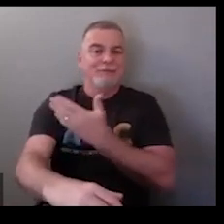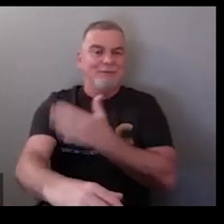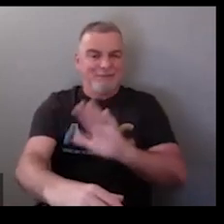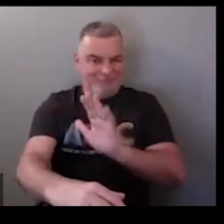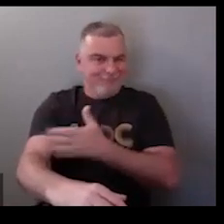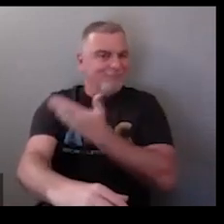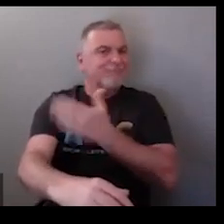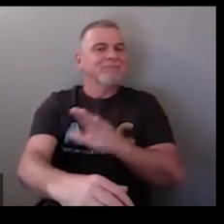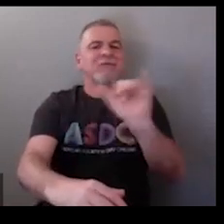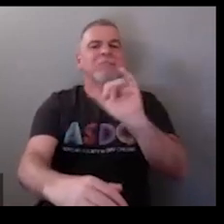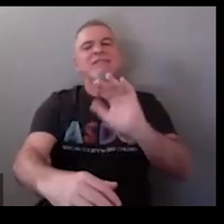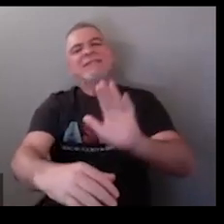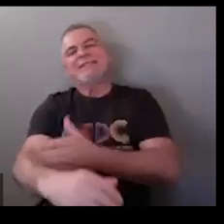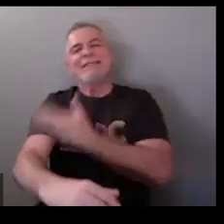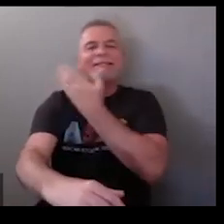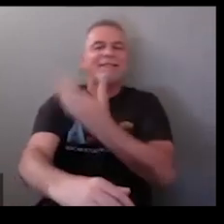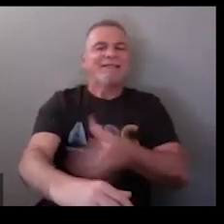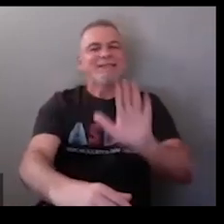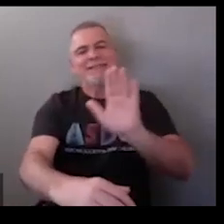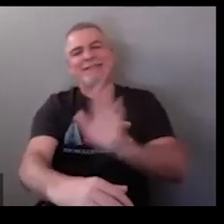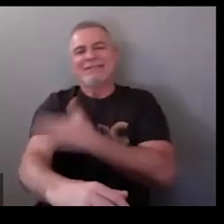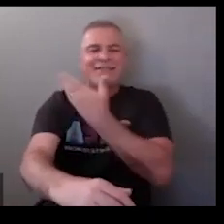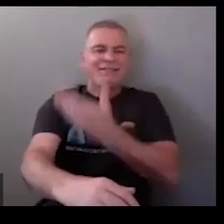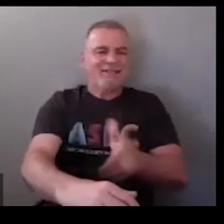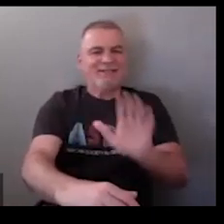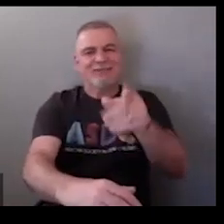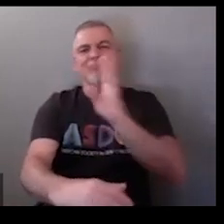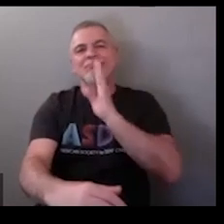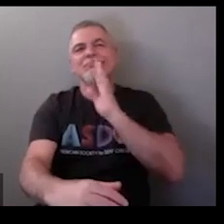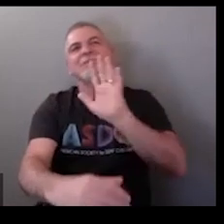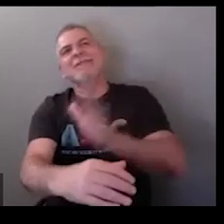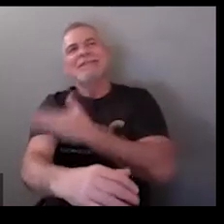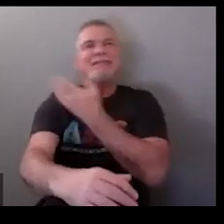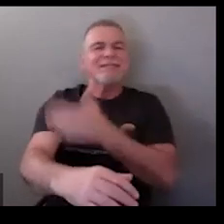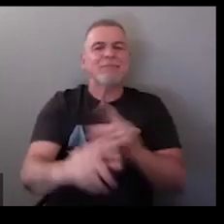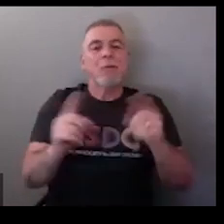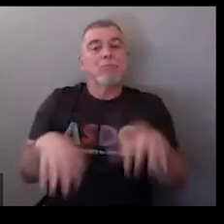music music class also very similar to the sign for singing